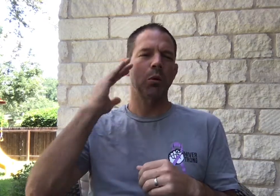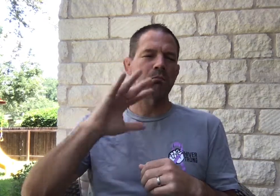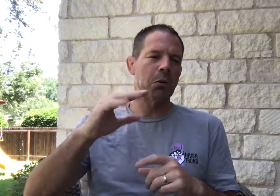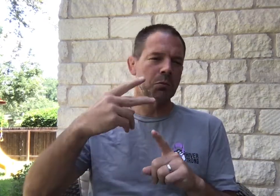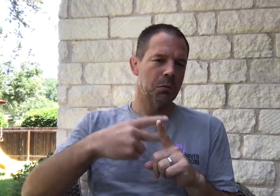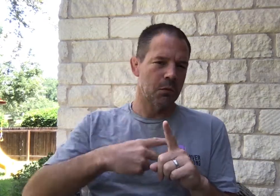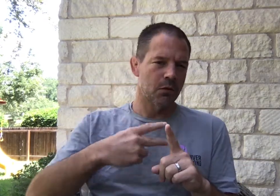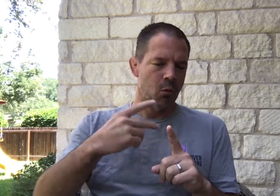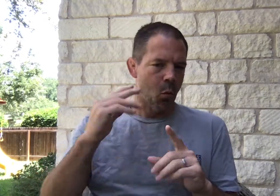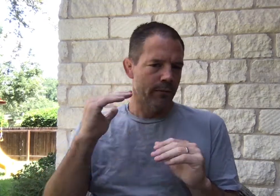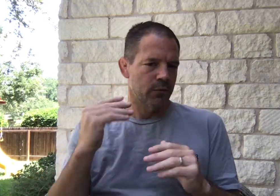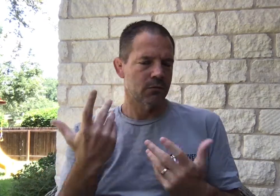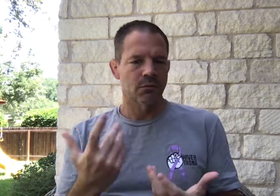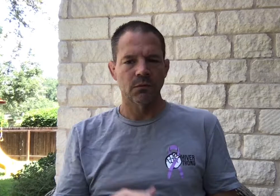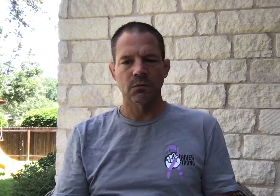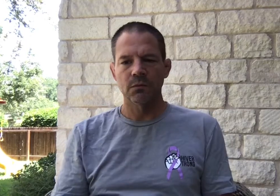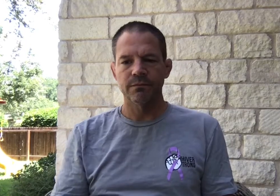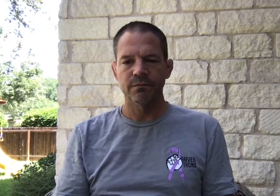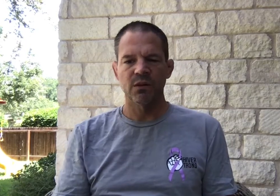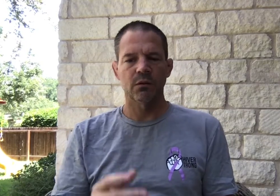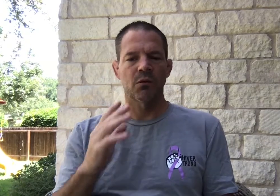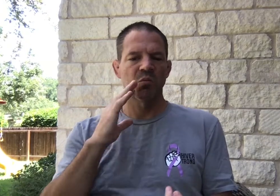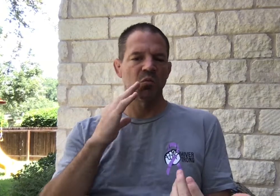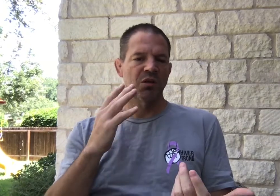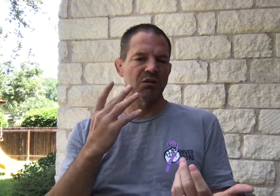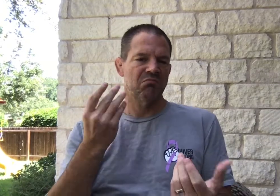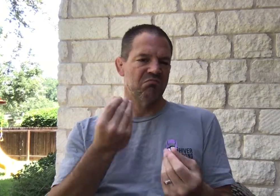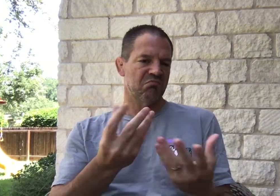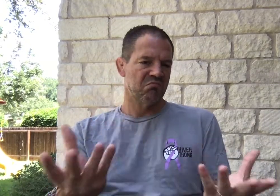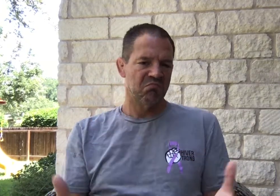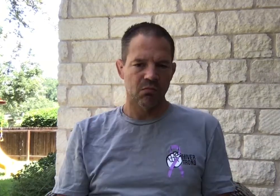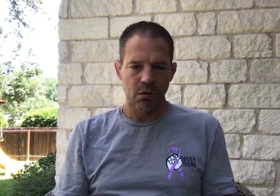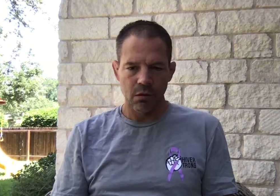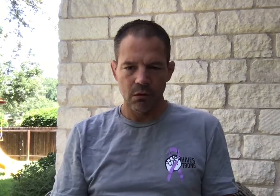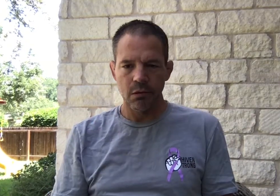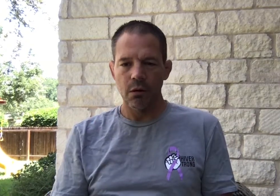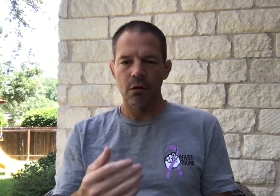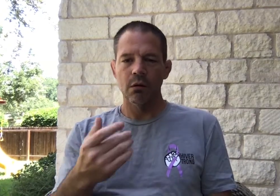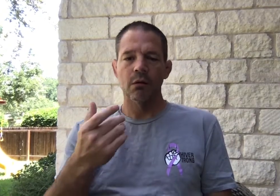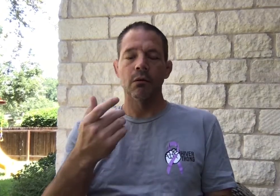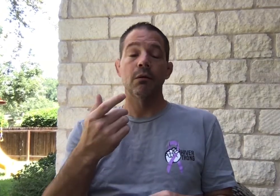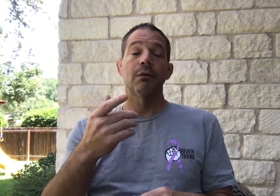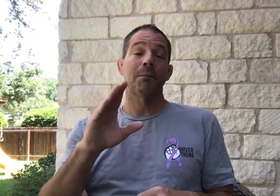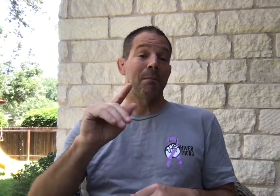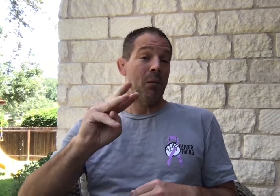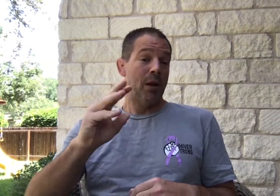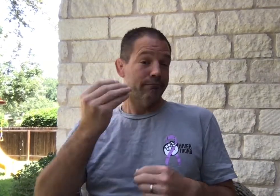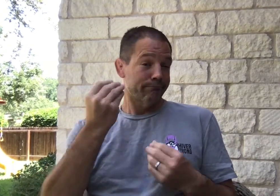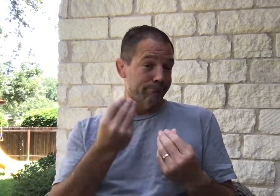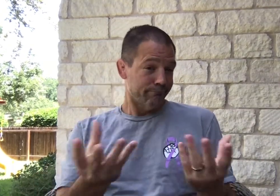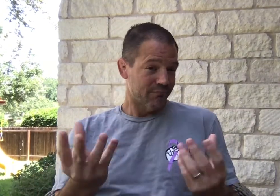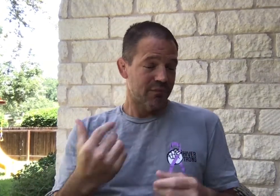We'll know in about two months' time, and we're very hopeful. I'll keep you posted. By the way,